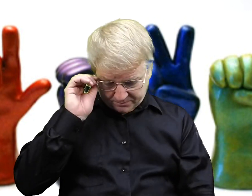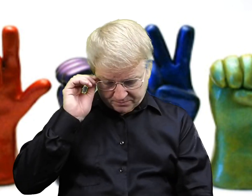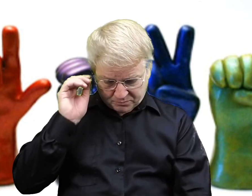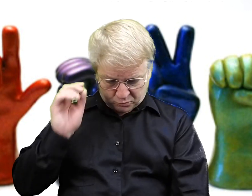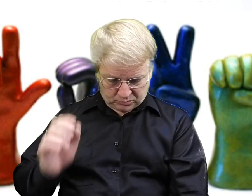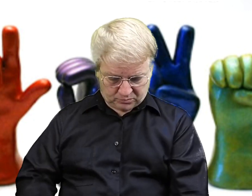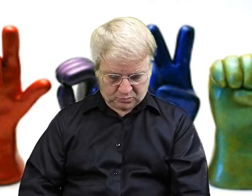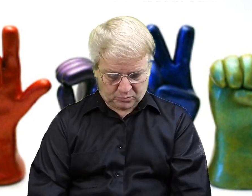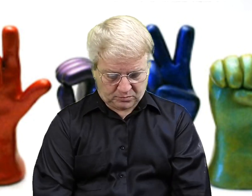that.